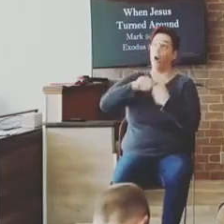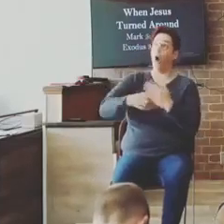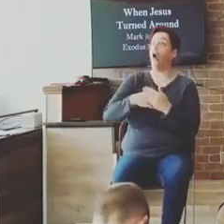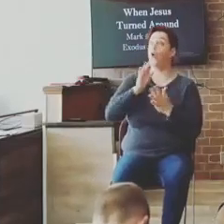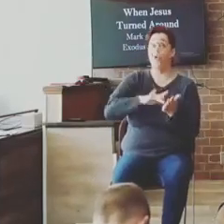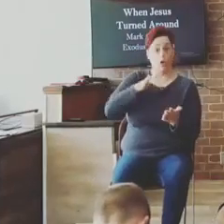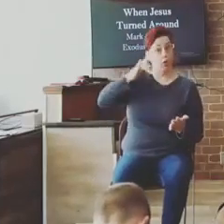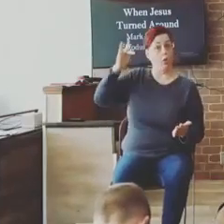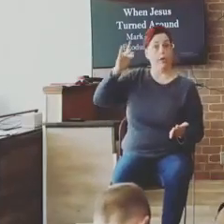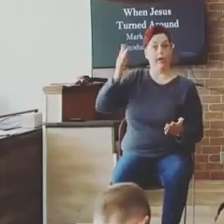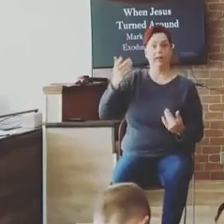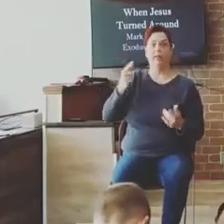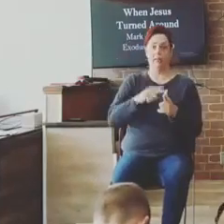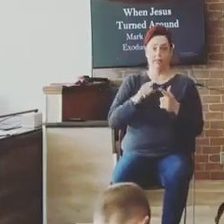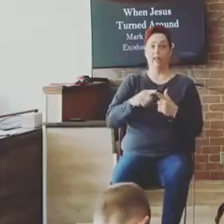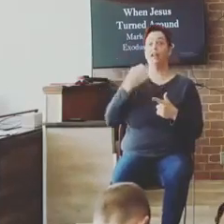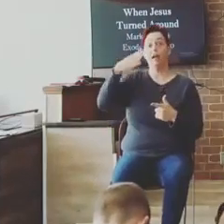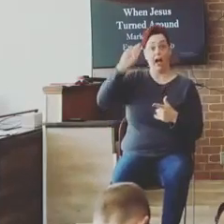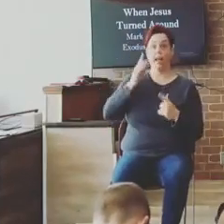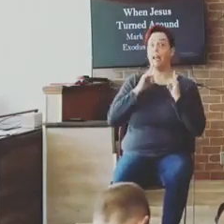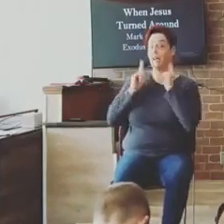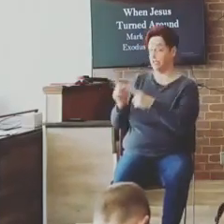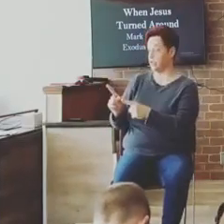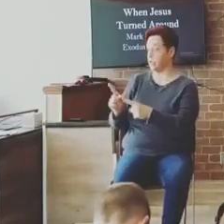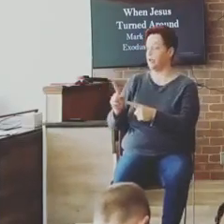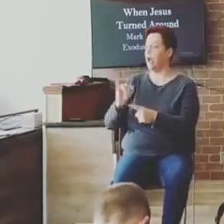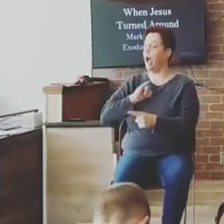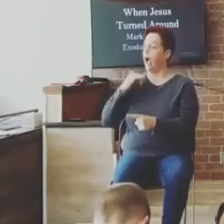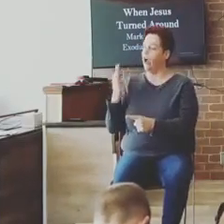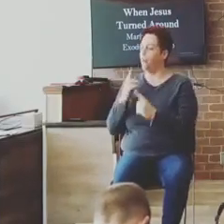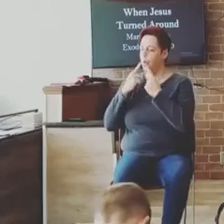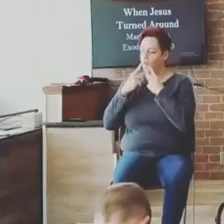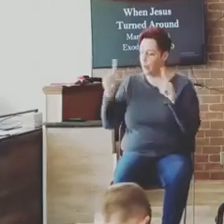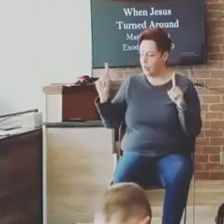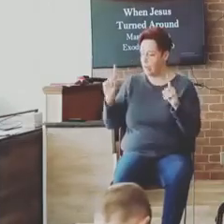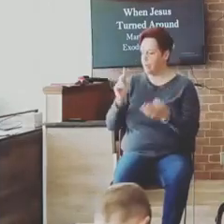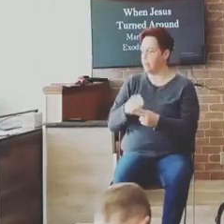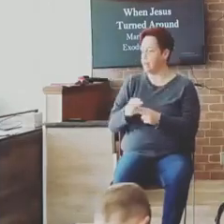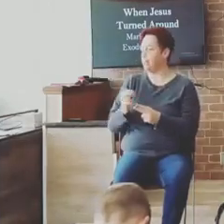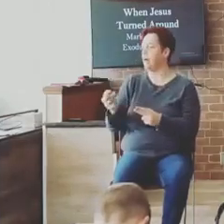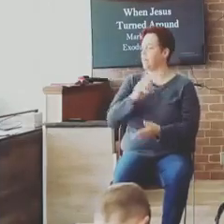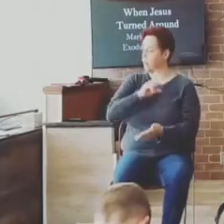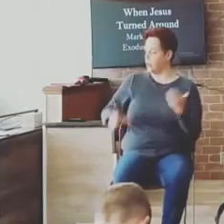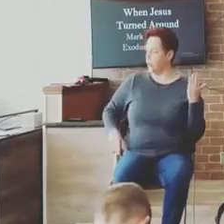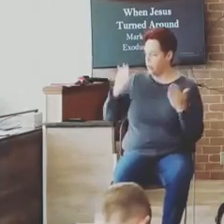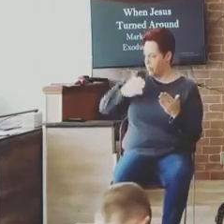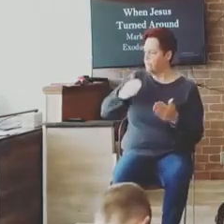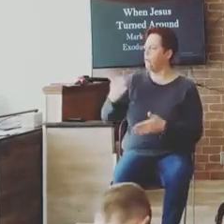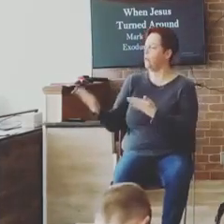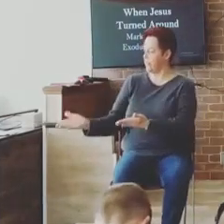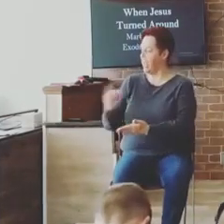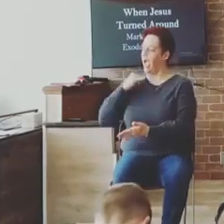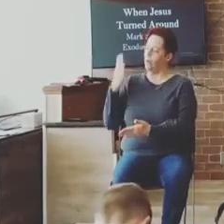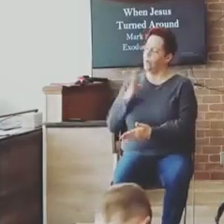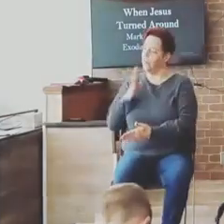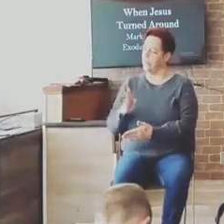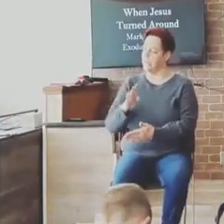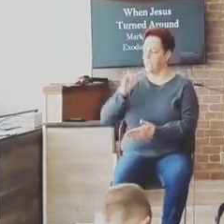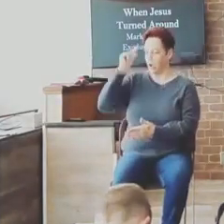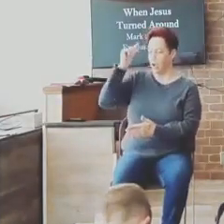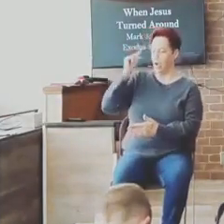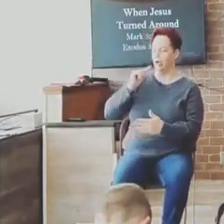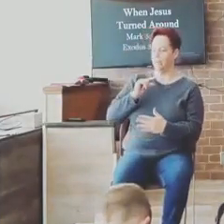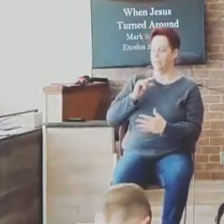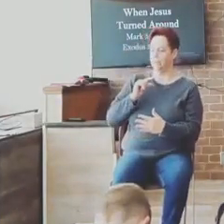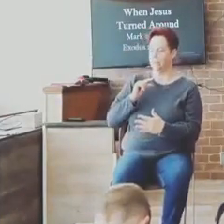This is God now. And I will proclaim the name of the Lord before thee. And I will be gracious to whom I will be gracious.